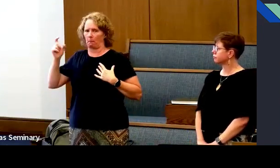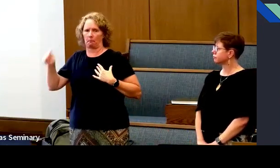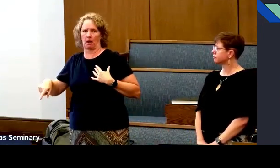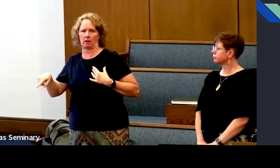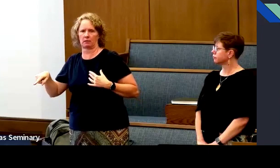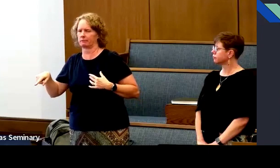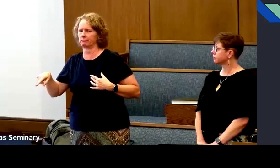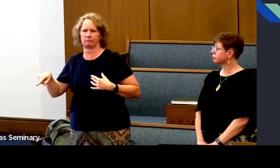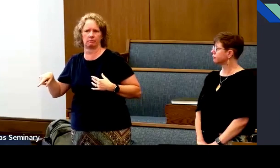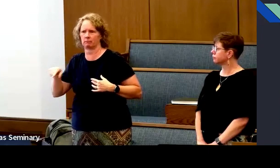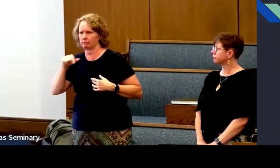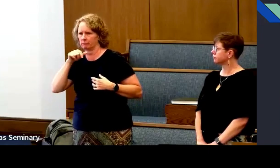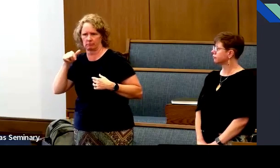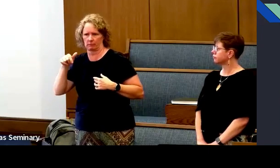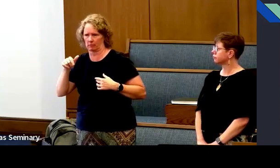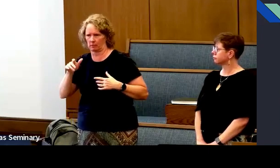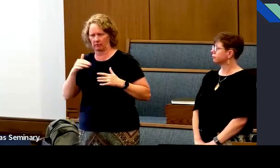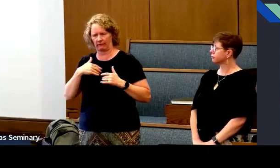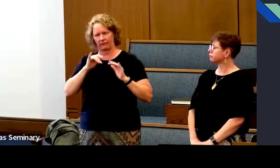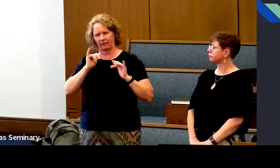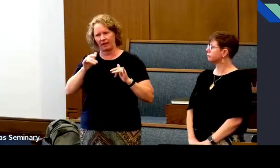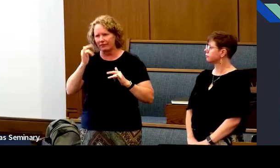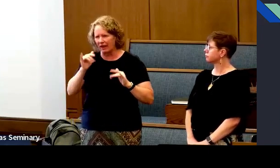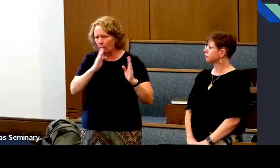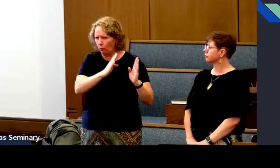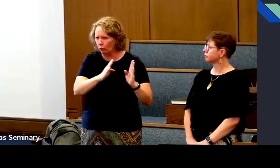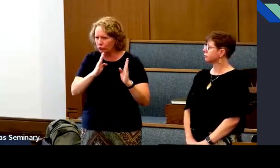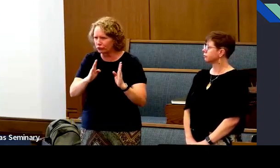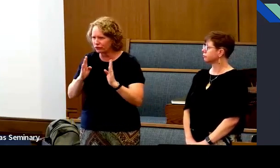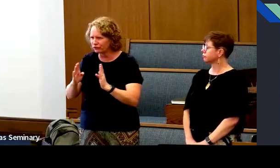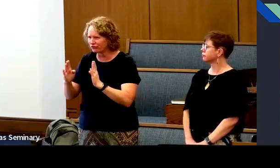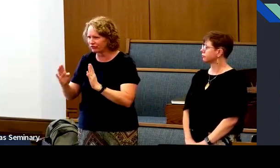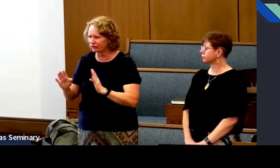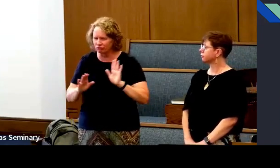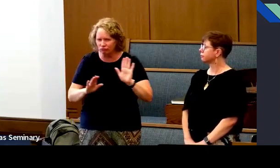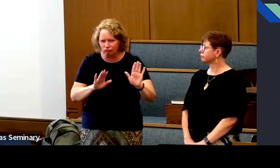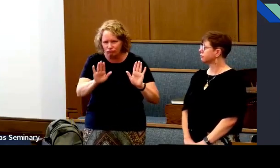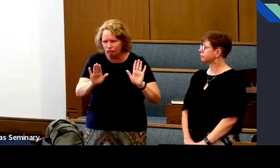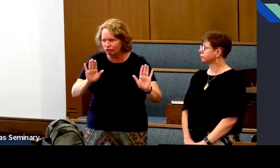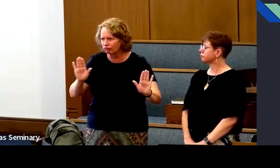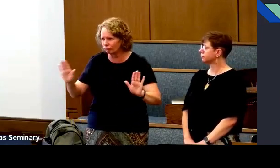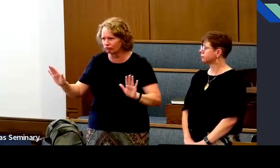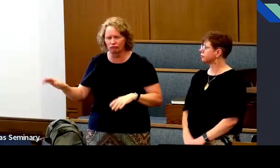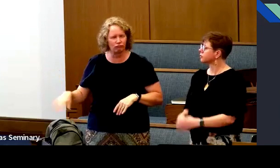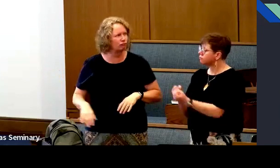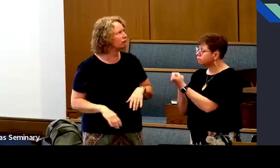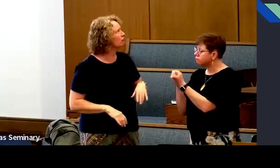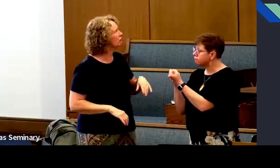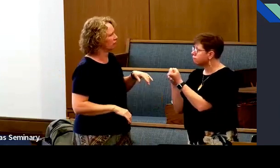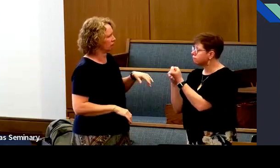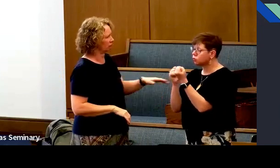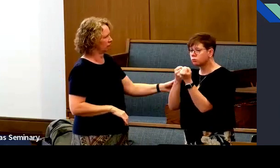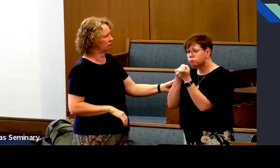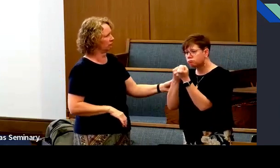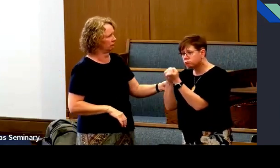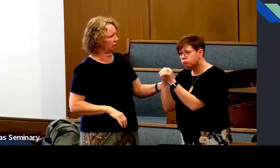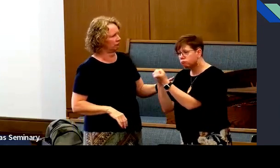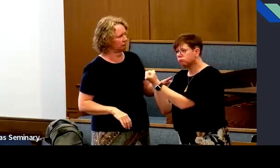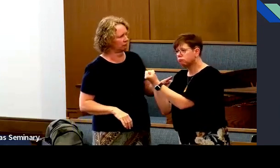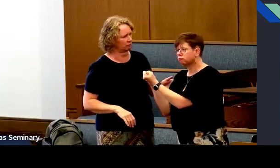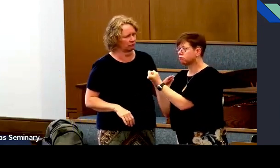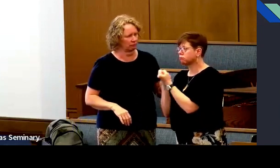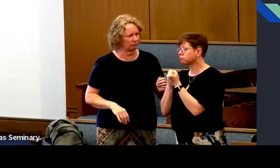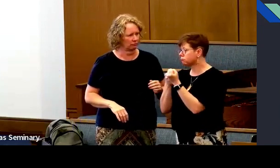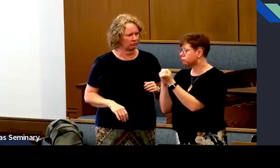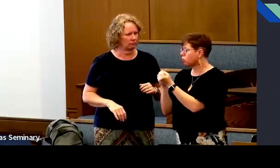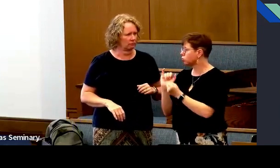But if I feel inspired that someone else has to do something, there's, there's an order and a structure you